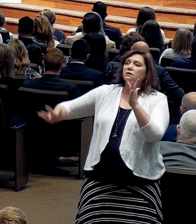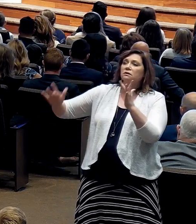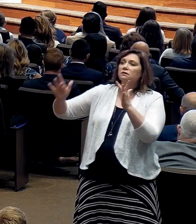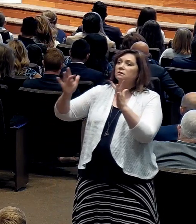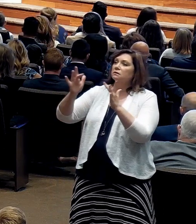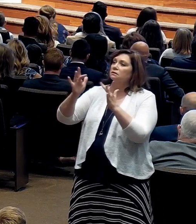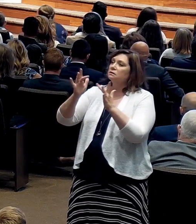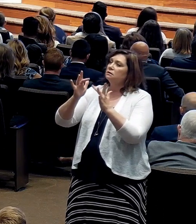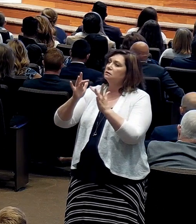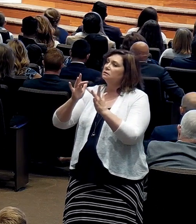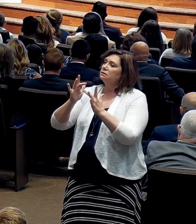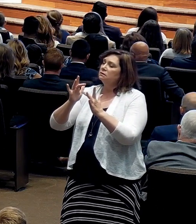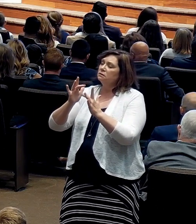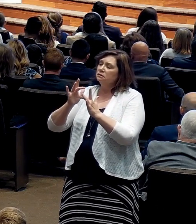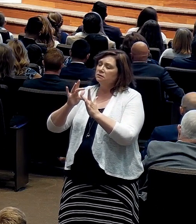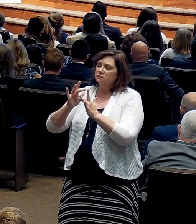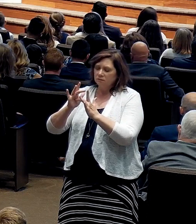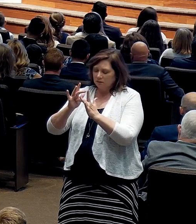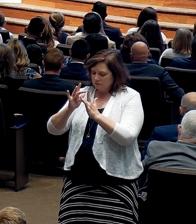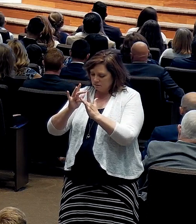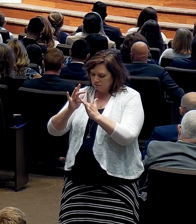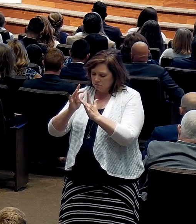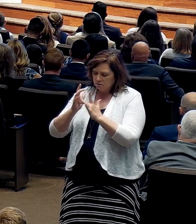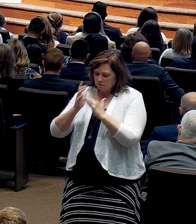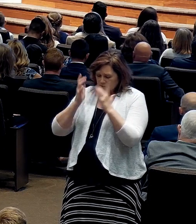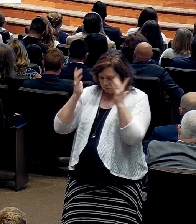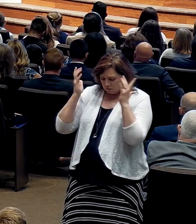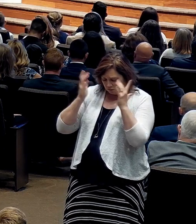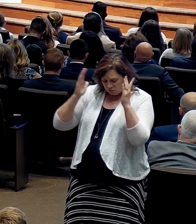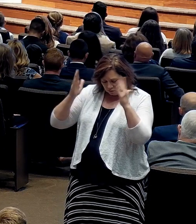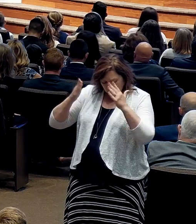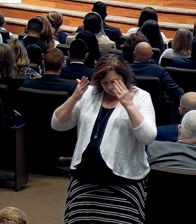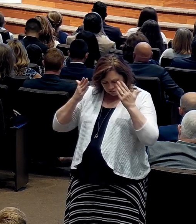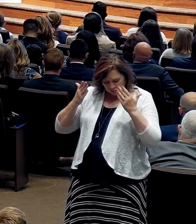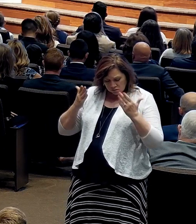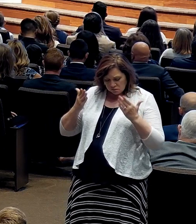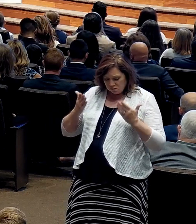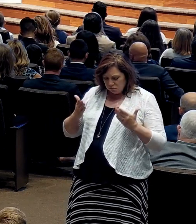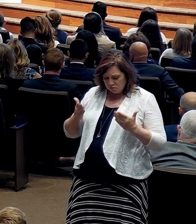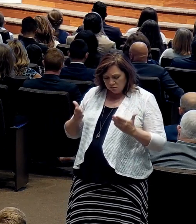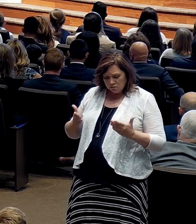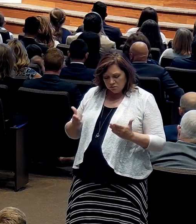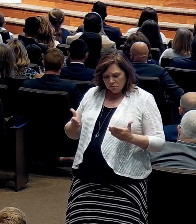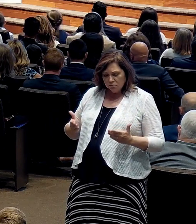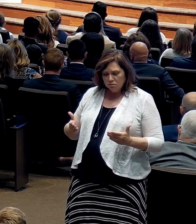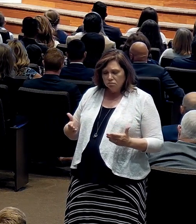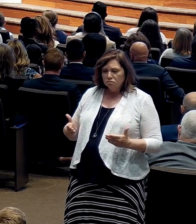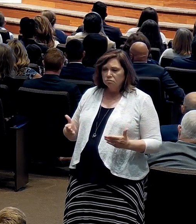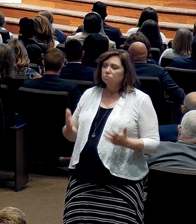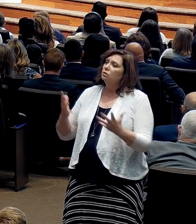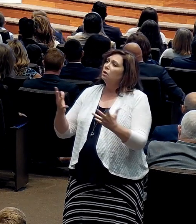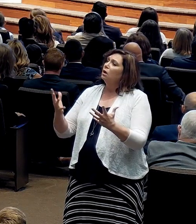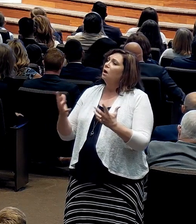me, I will thank you. Jesus,